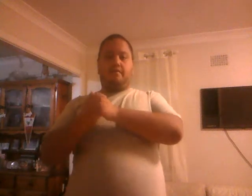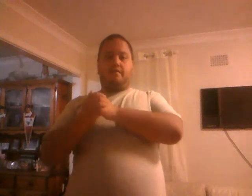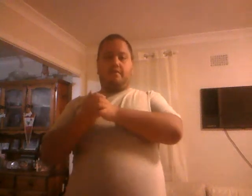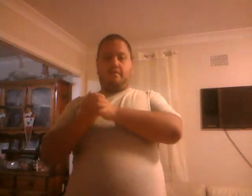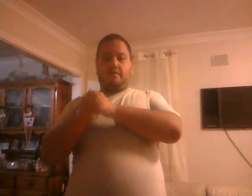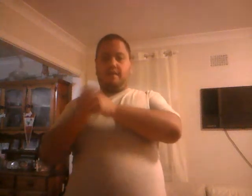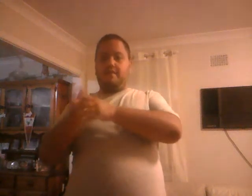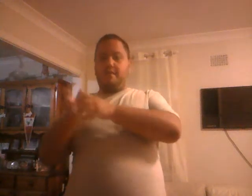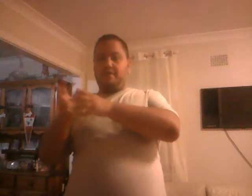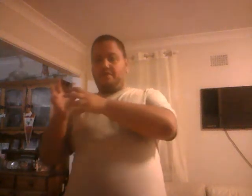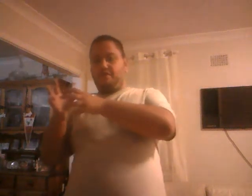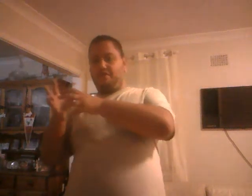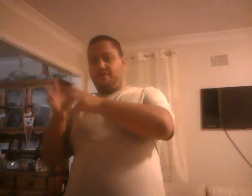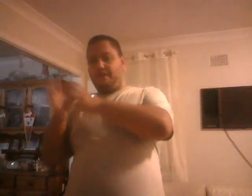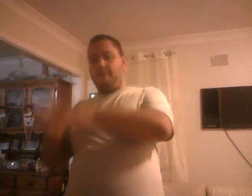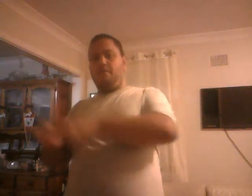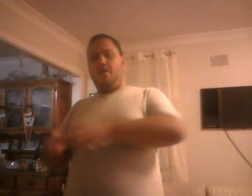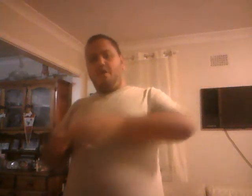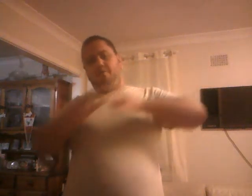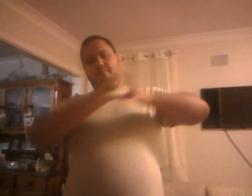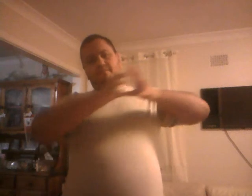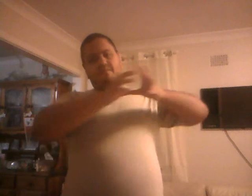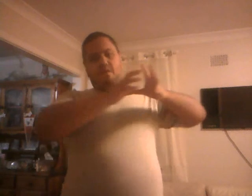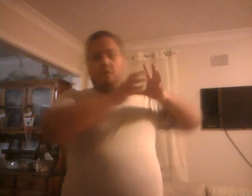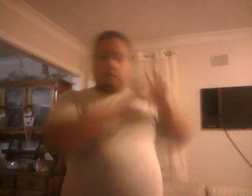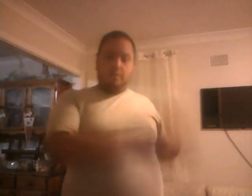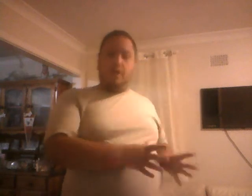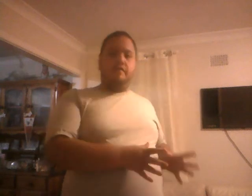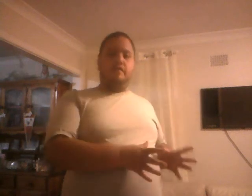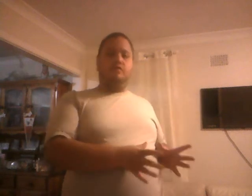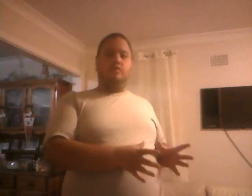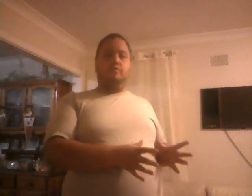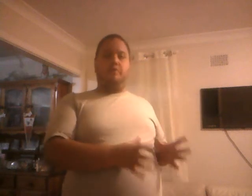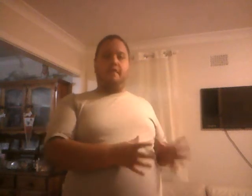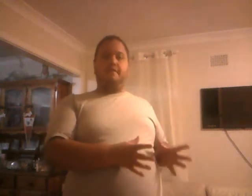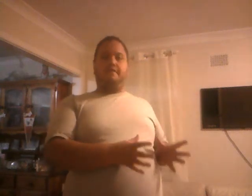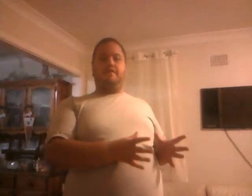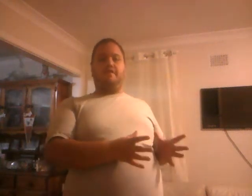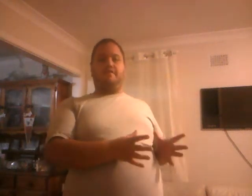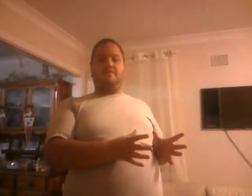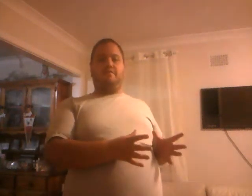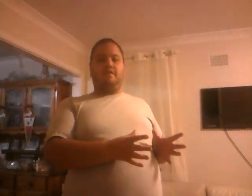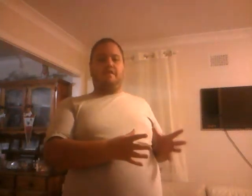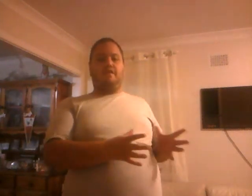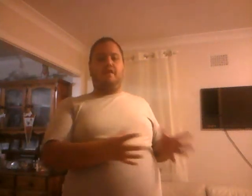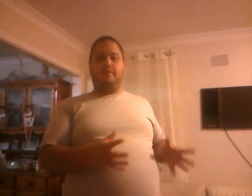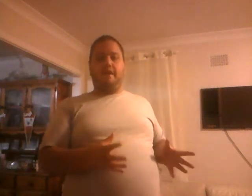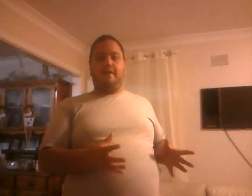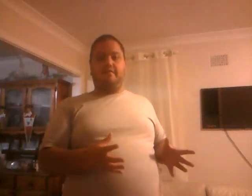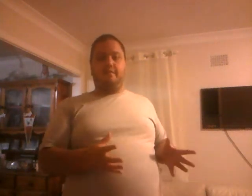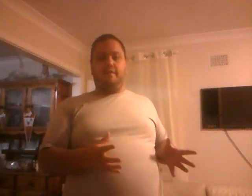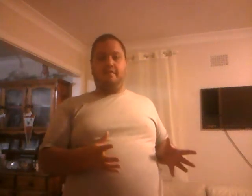things happening to them. Or to my homosexual brothers for just wanting to cosplay as someone,